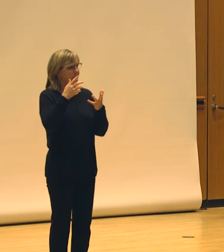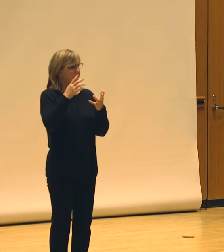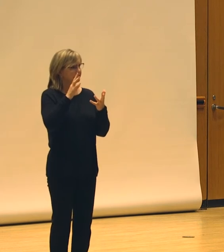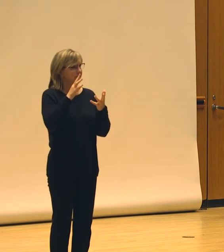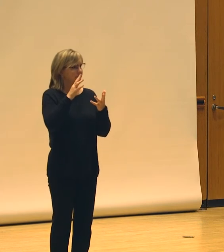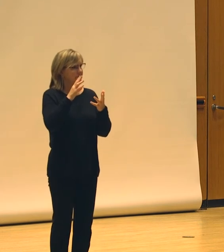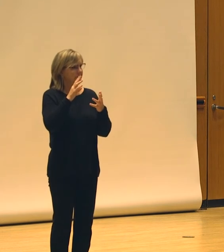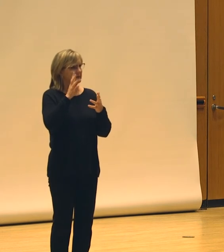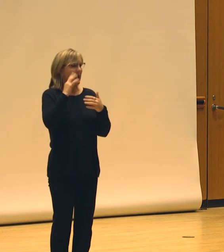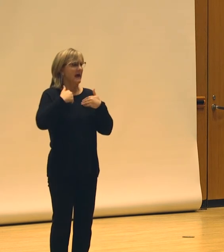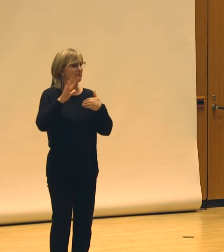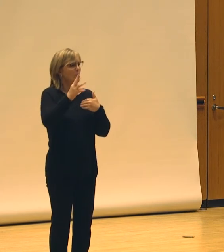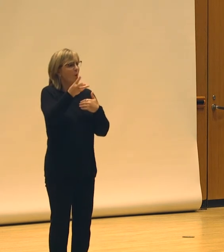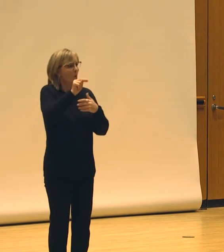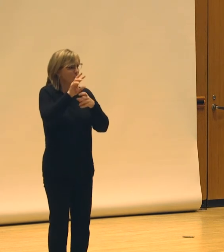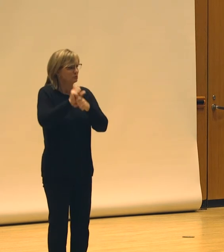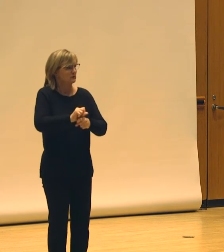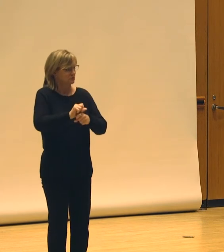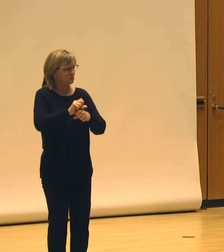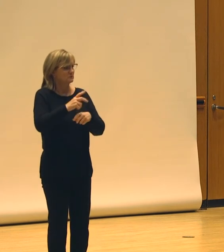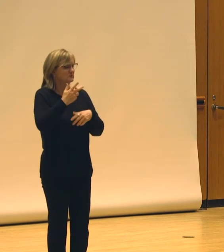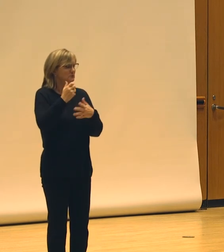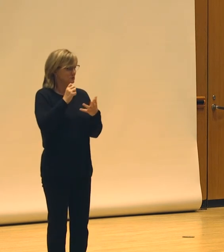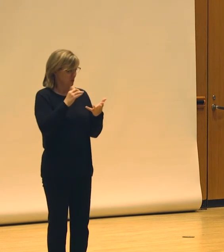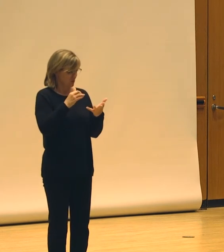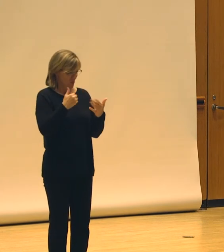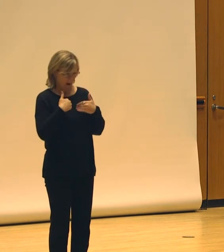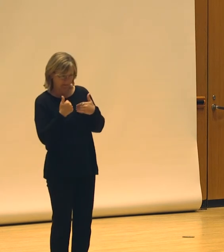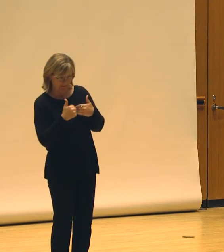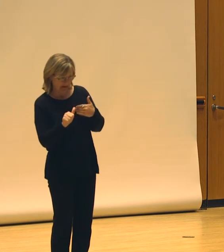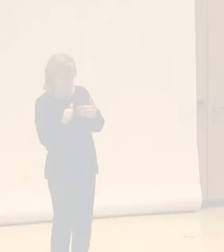I wonder, do you have anything that is sparked by that, Fred?